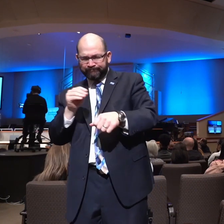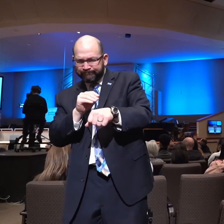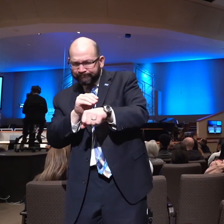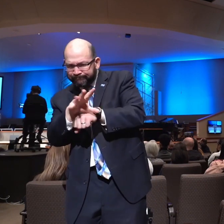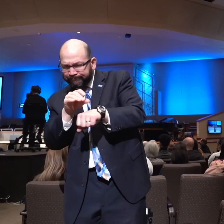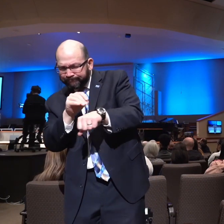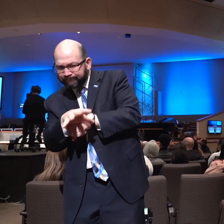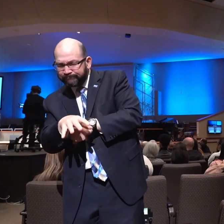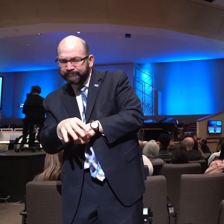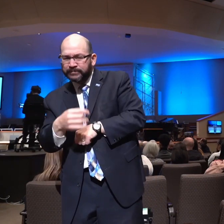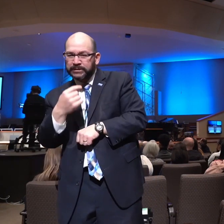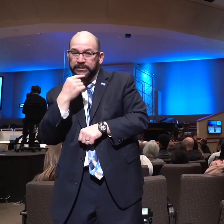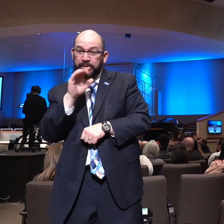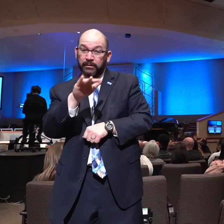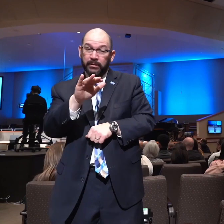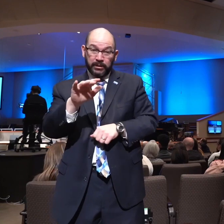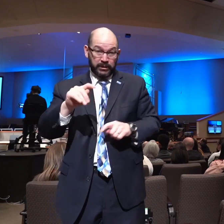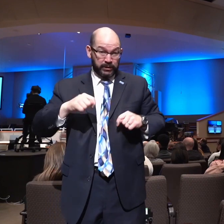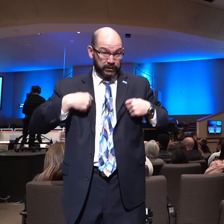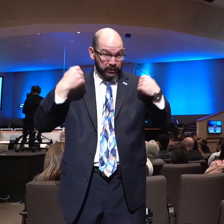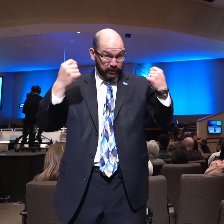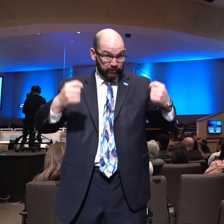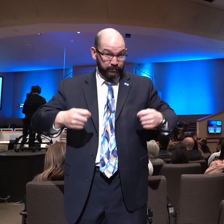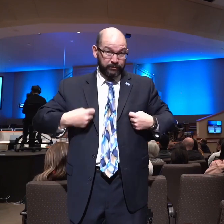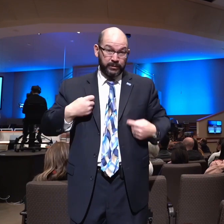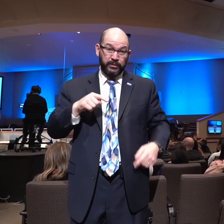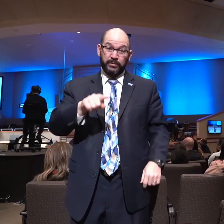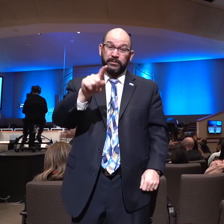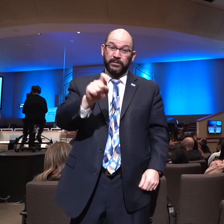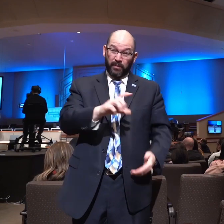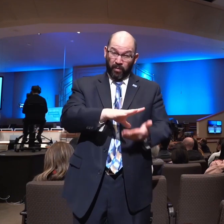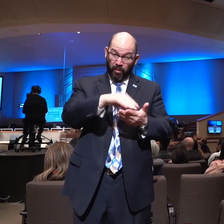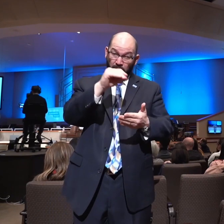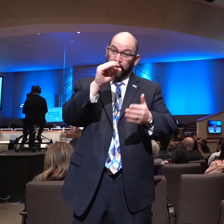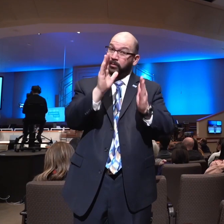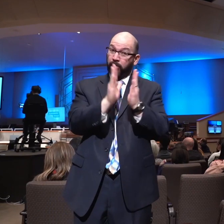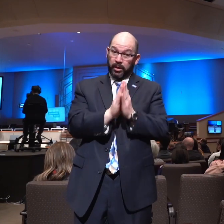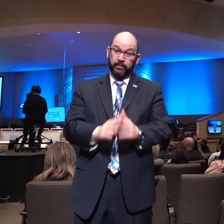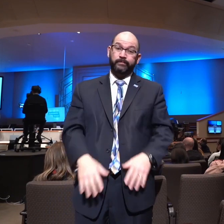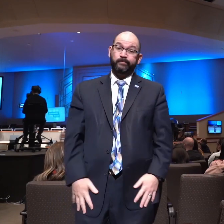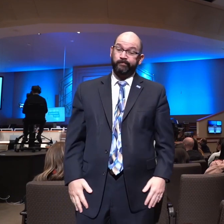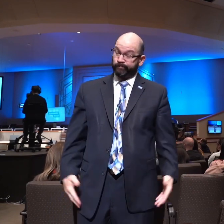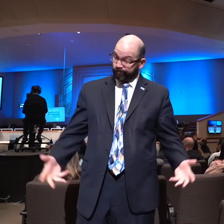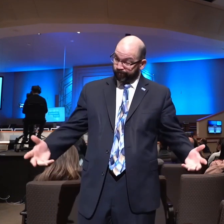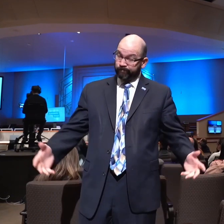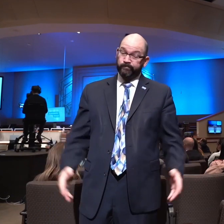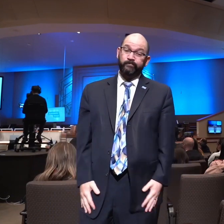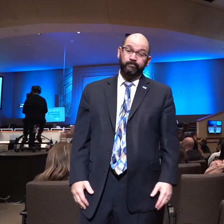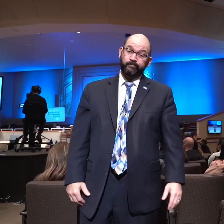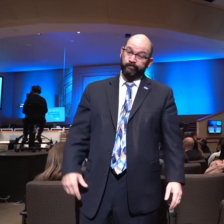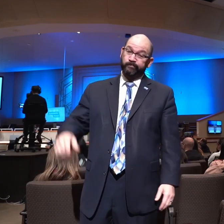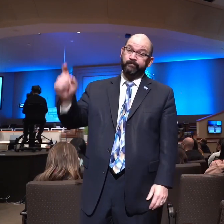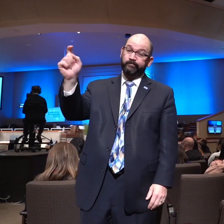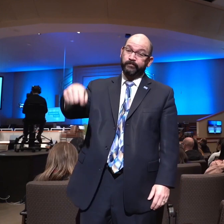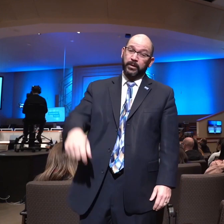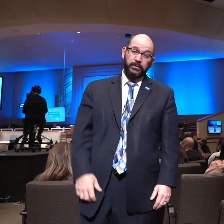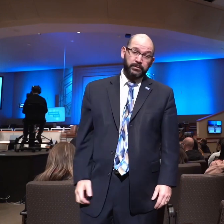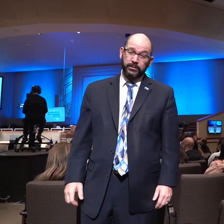say to him, Timothy, you're going to have to learn how to pray, son. You're going to have to learn how to get a hold of the throne of grace